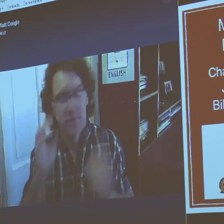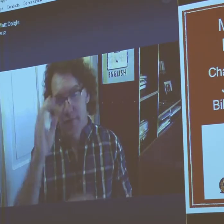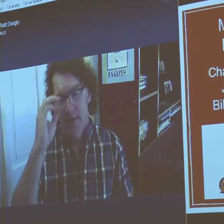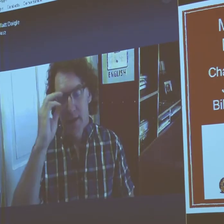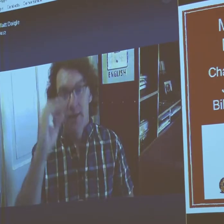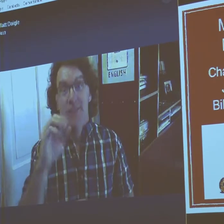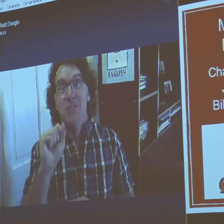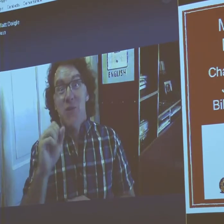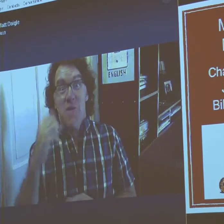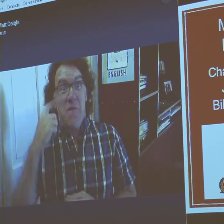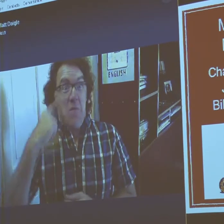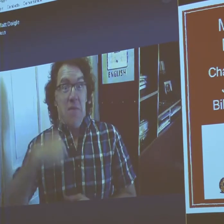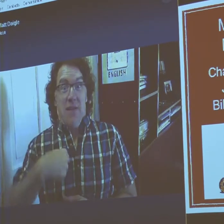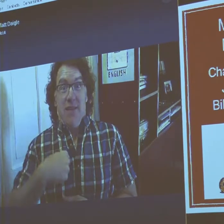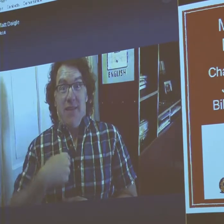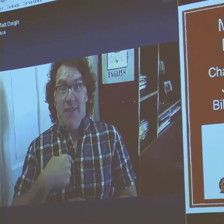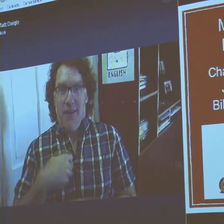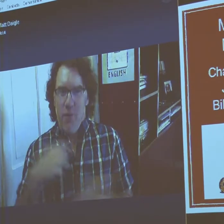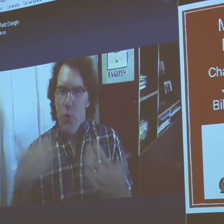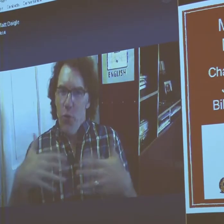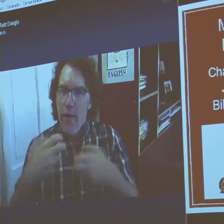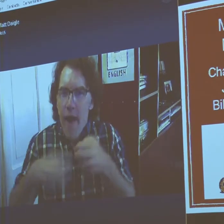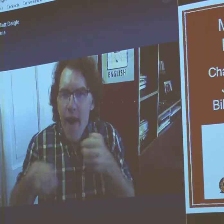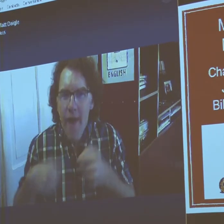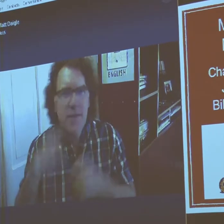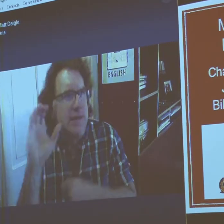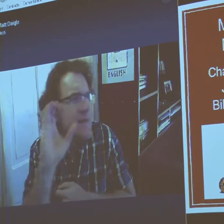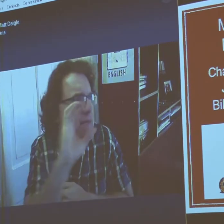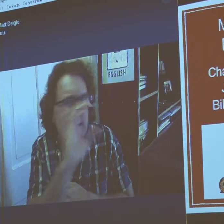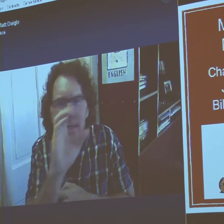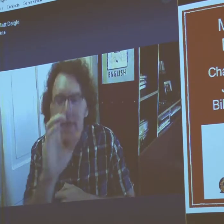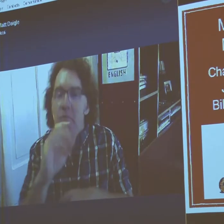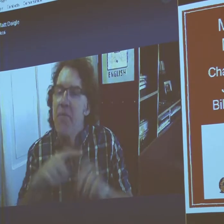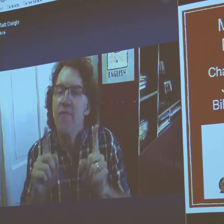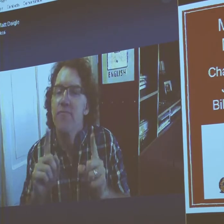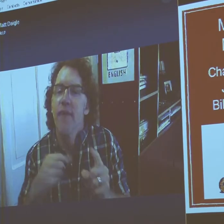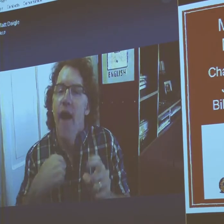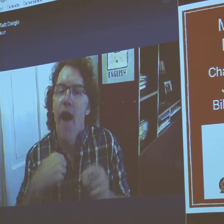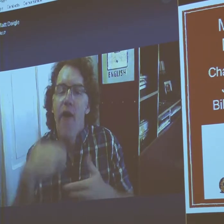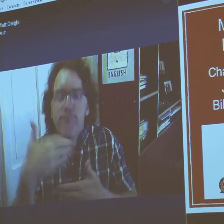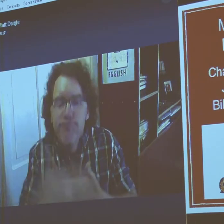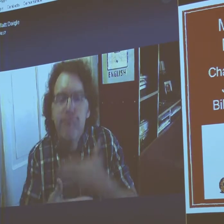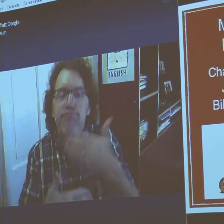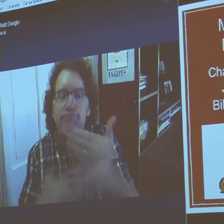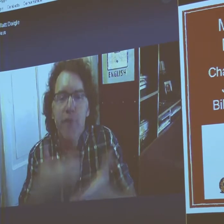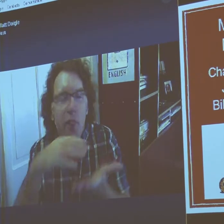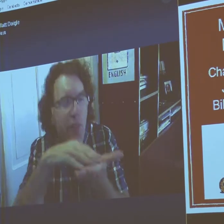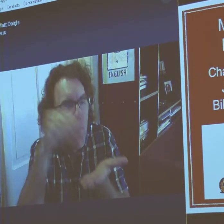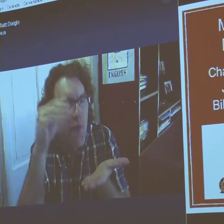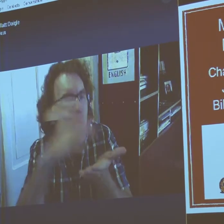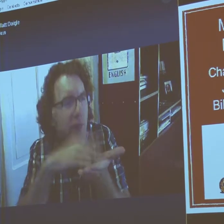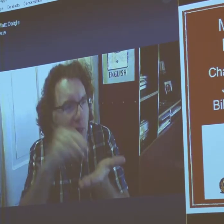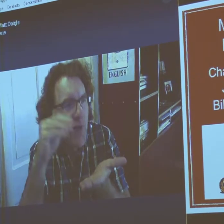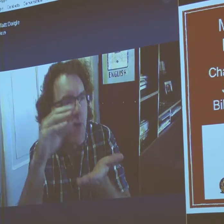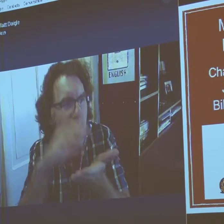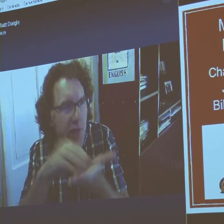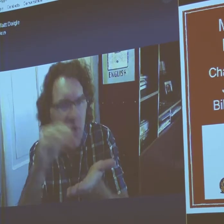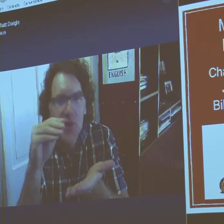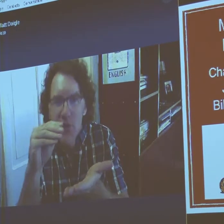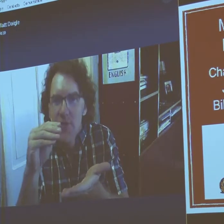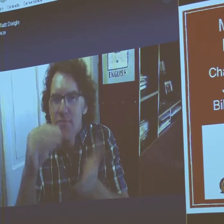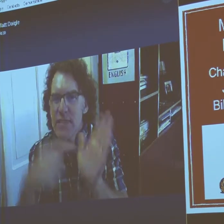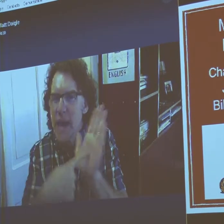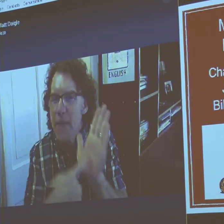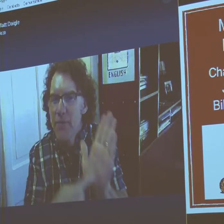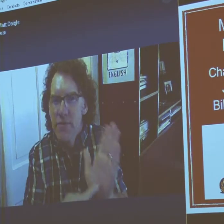was no place to really go and study cartooning. Particularly. So it was difficult for me. Like where would I go to college to learn cartooning?